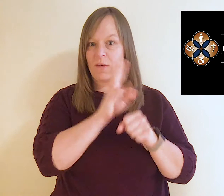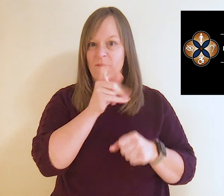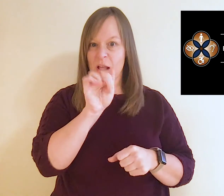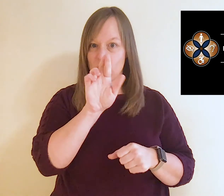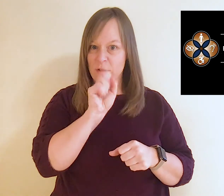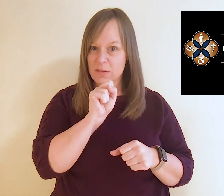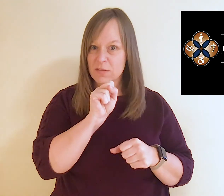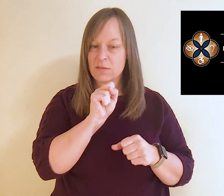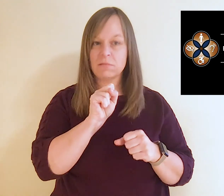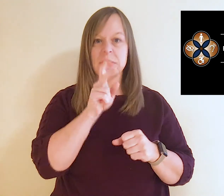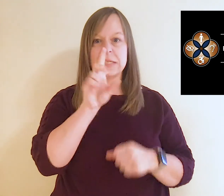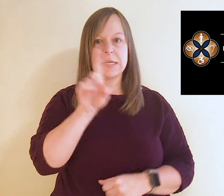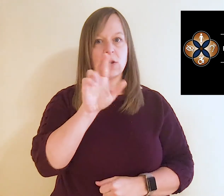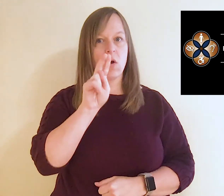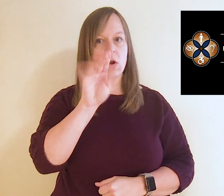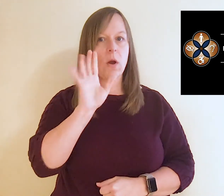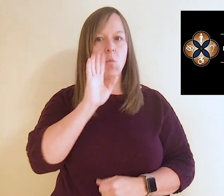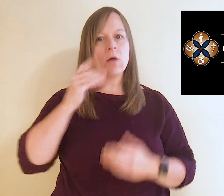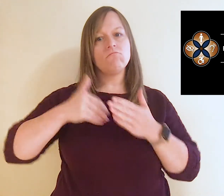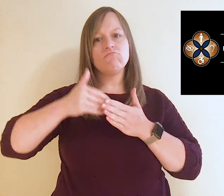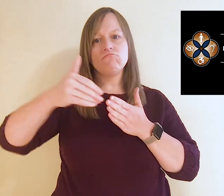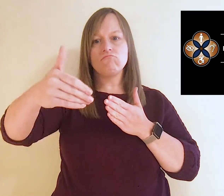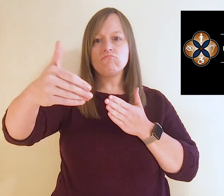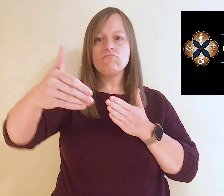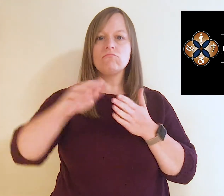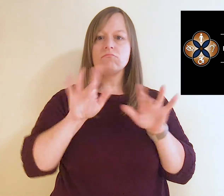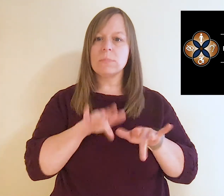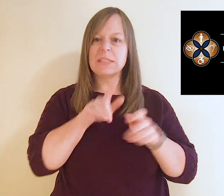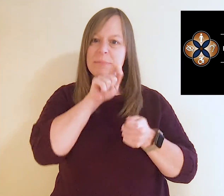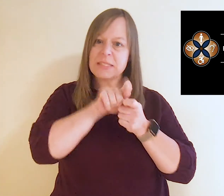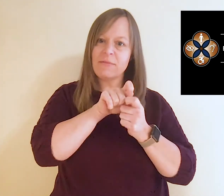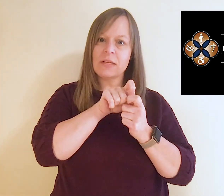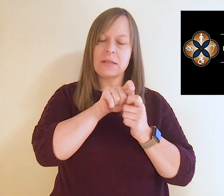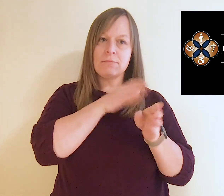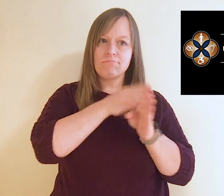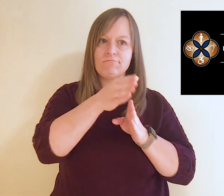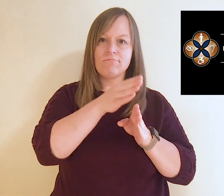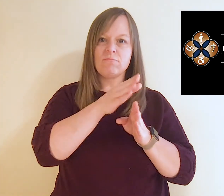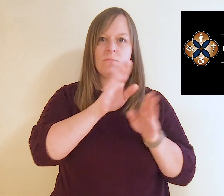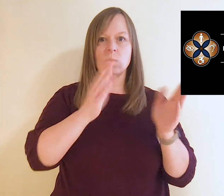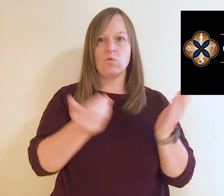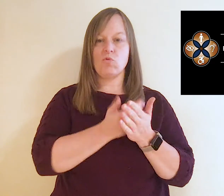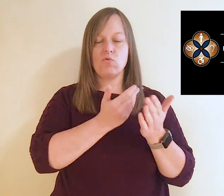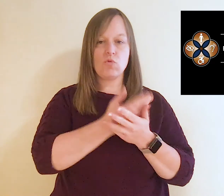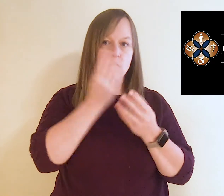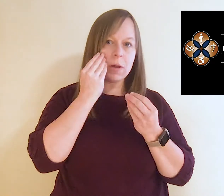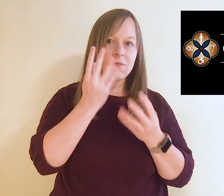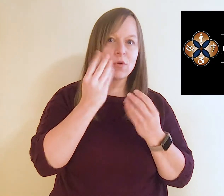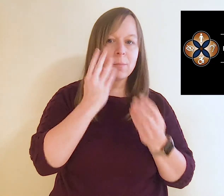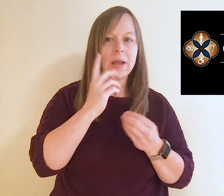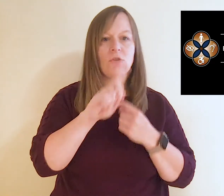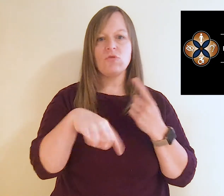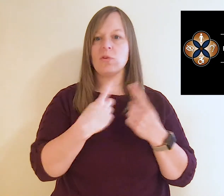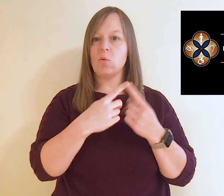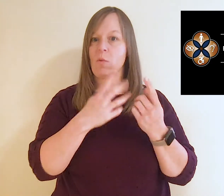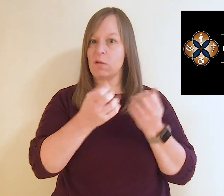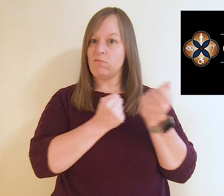pandemic, Disability Rights New York will be recording podcasts specifically targeted at bringing you up-to-date information and